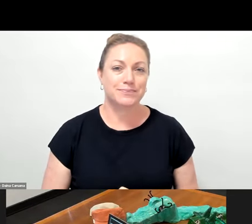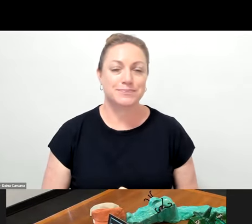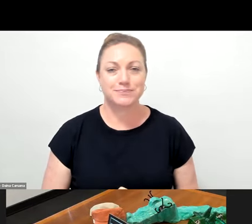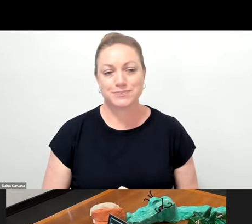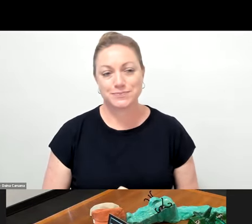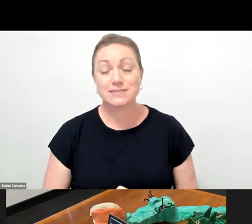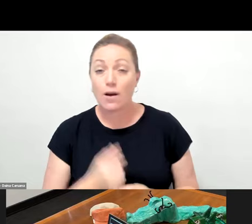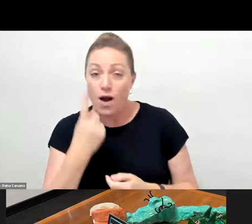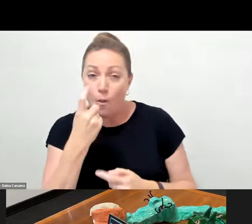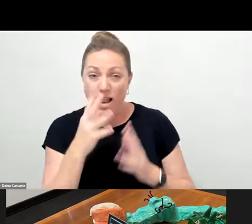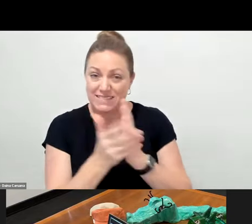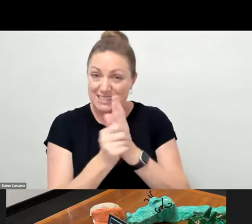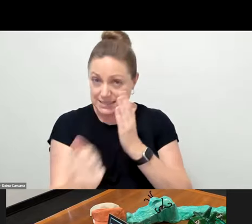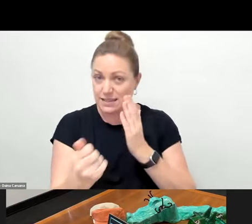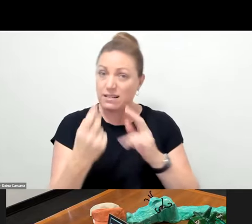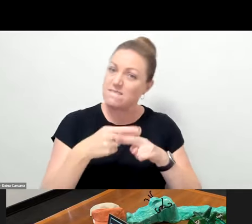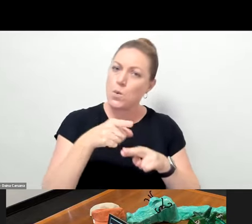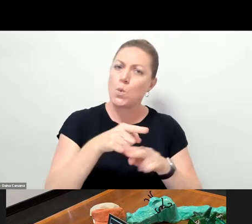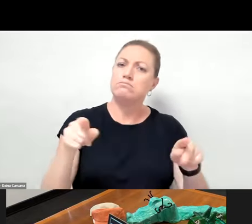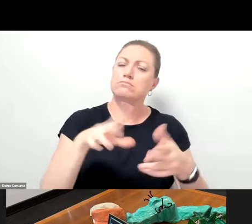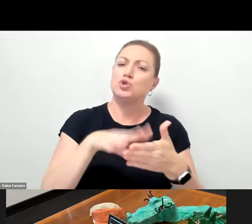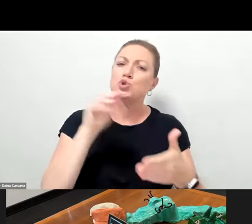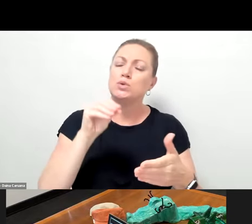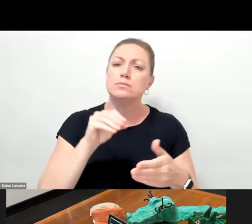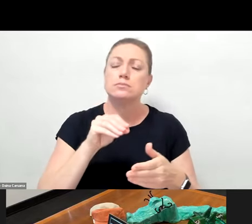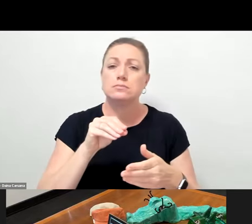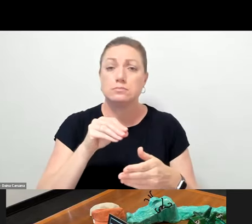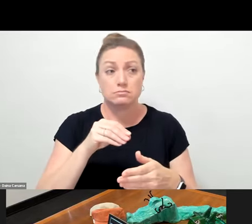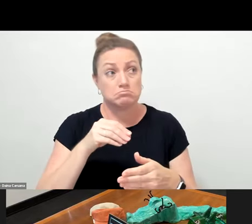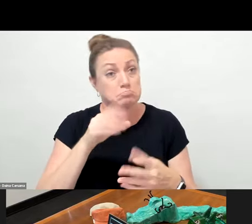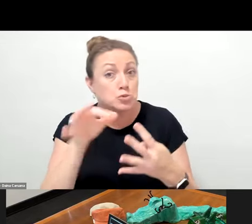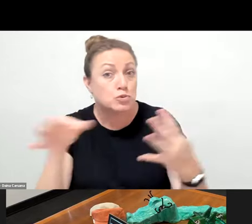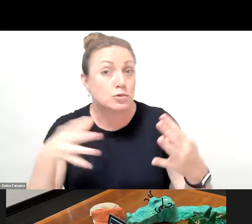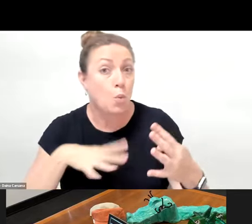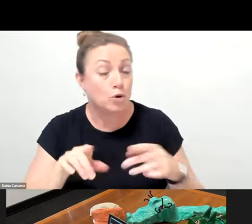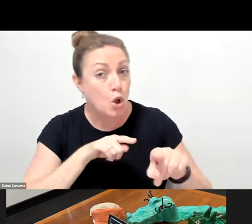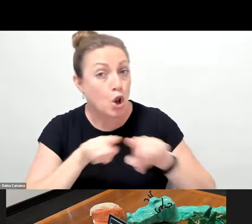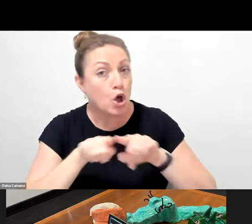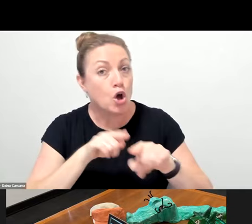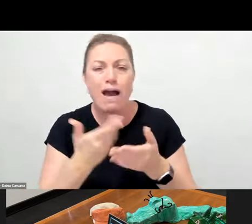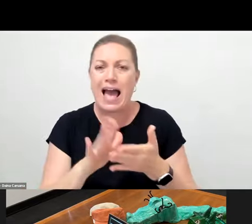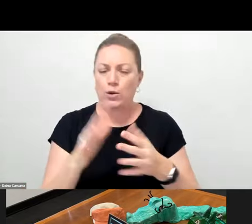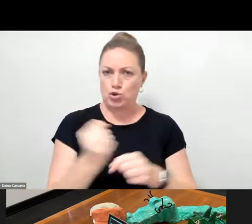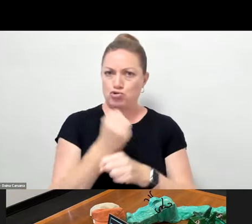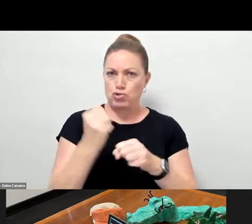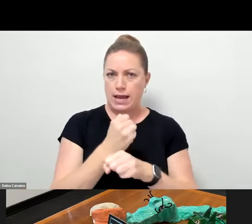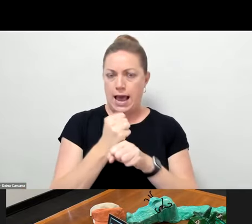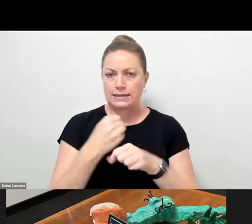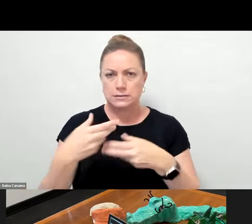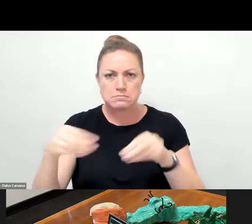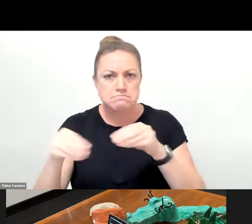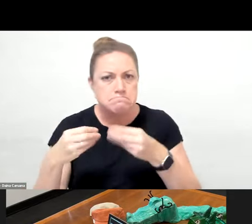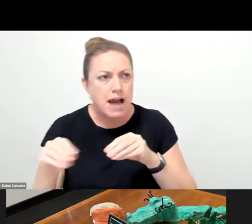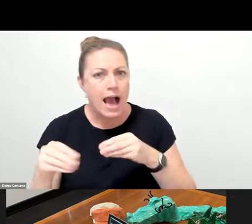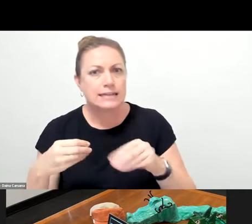So one of the skills that the students may choose to learn how to do is how to also create marketing content. And so